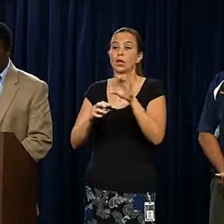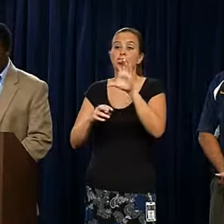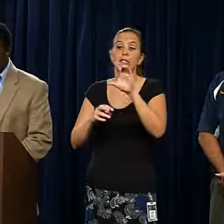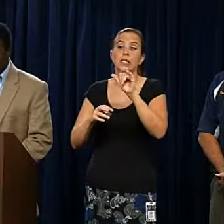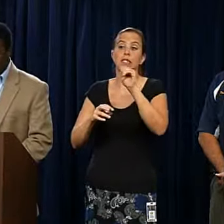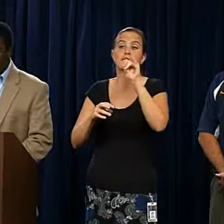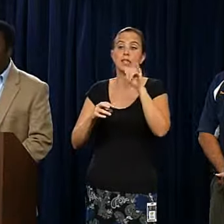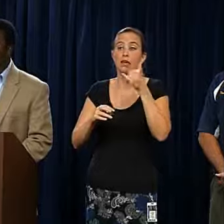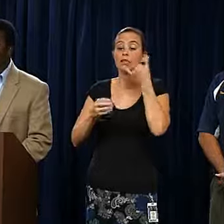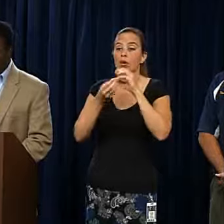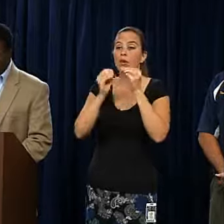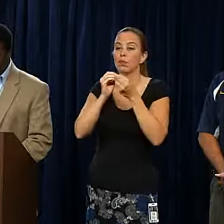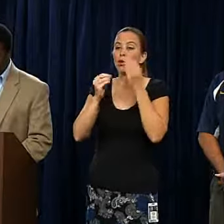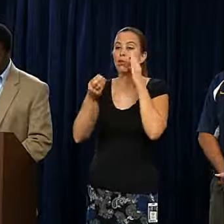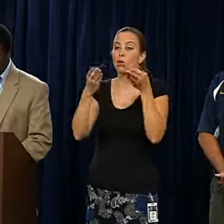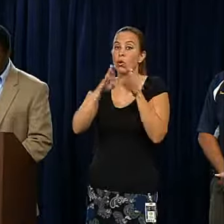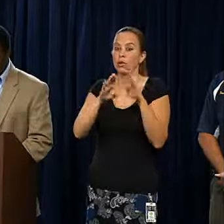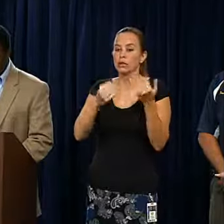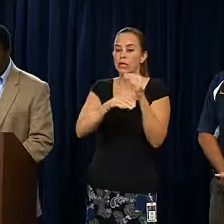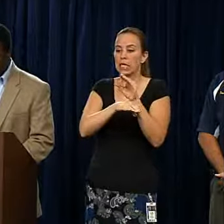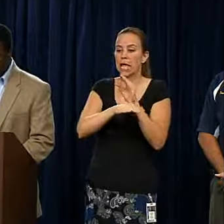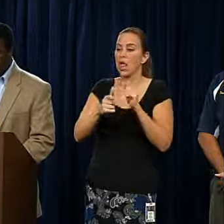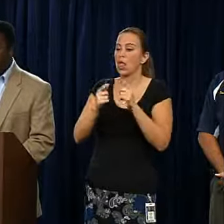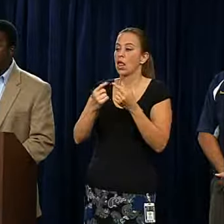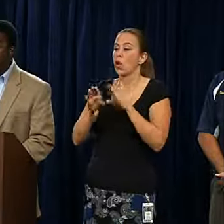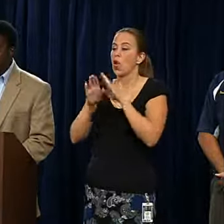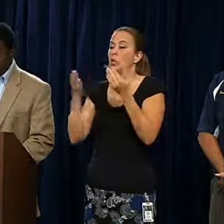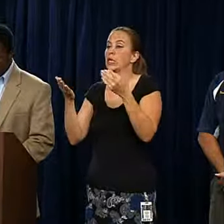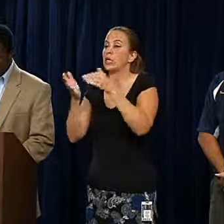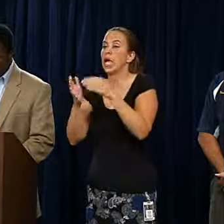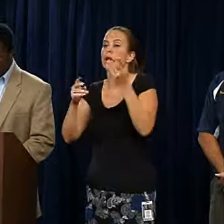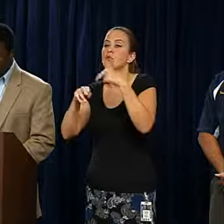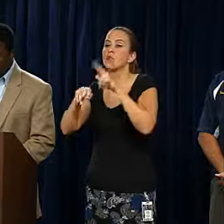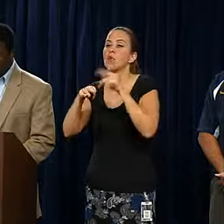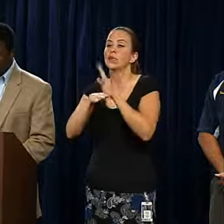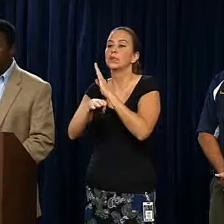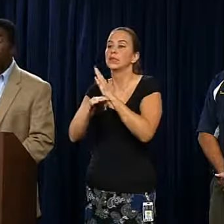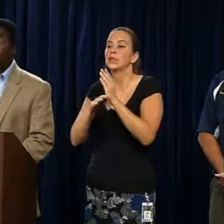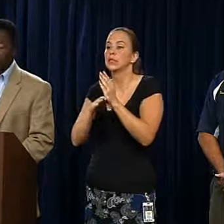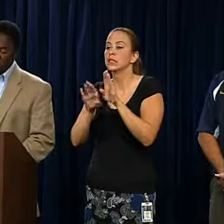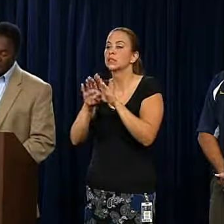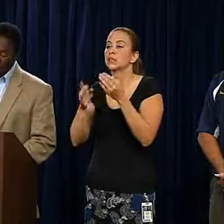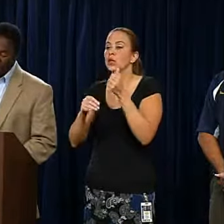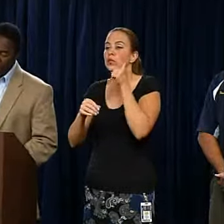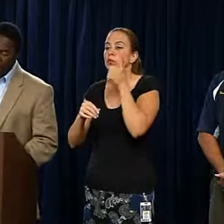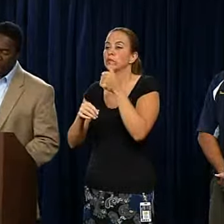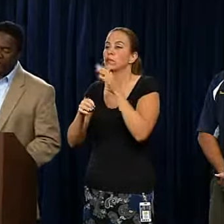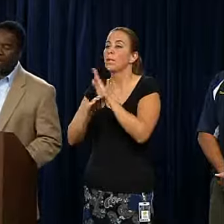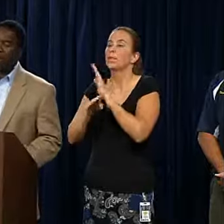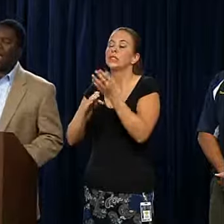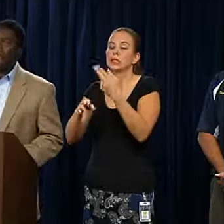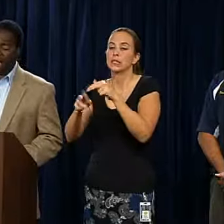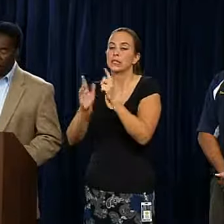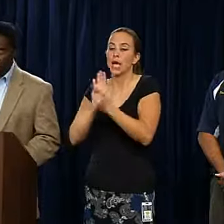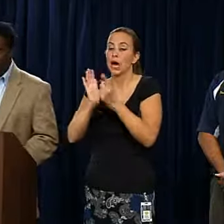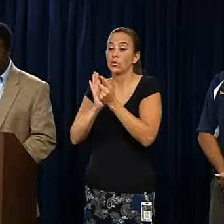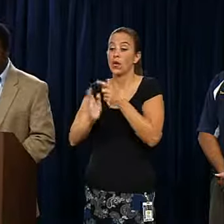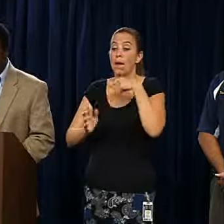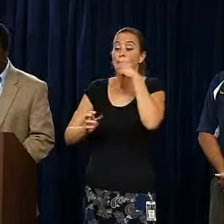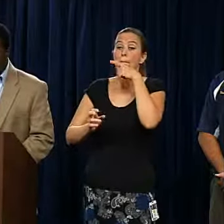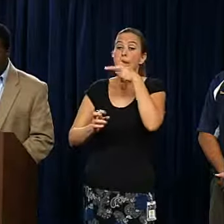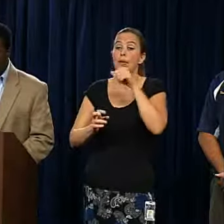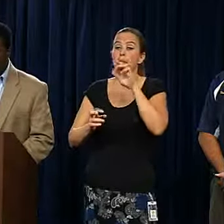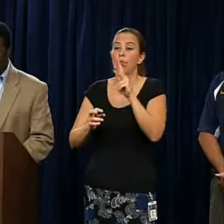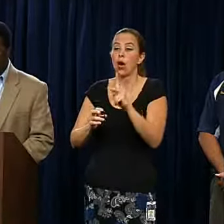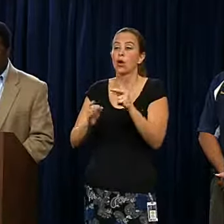and reopen for normal business hours in the morning. Public pools will reopen on Saturday. Hannah and